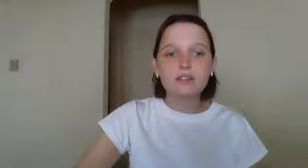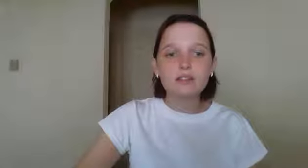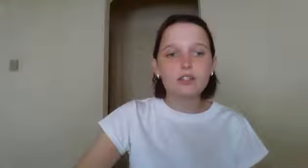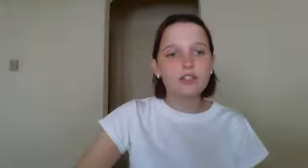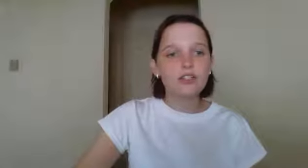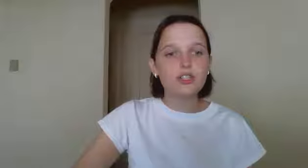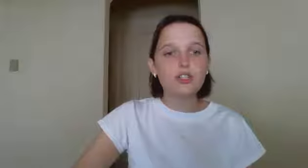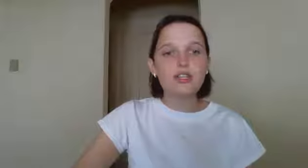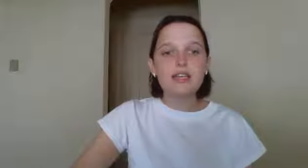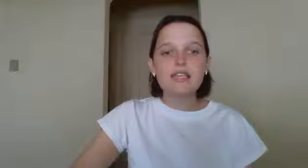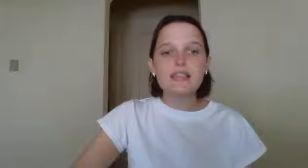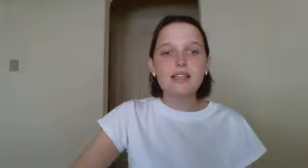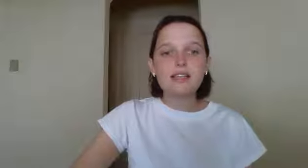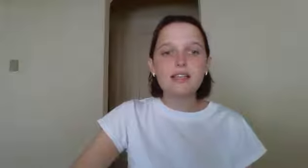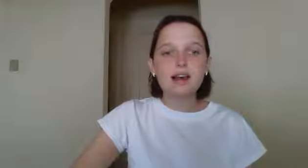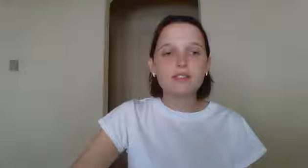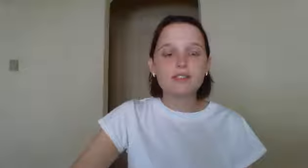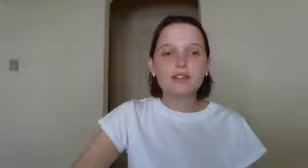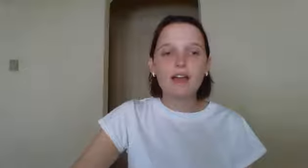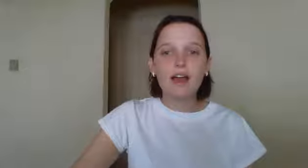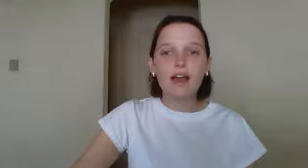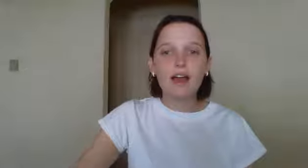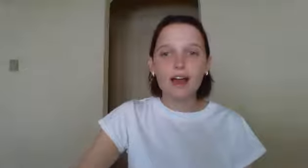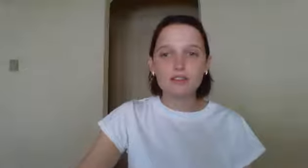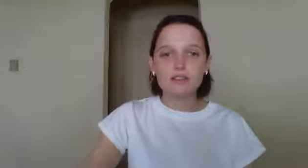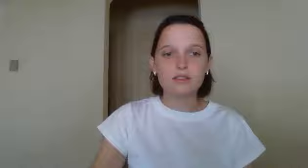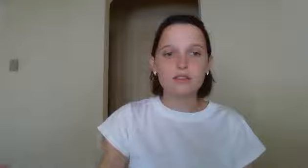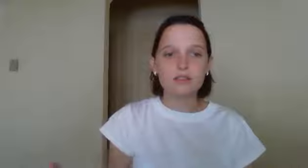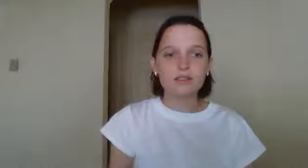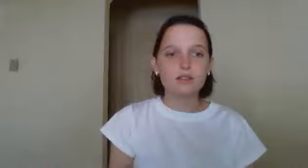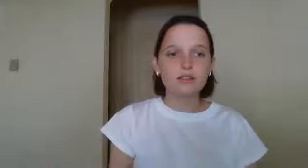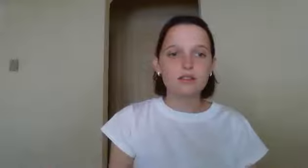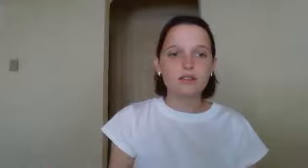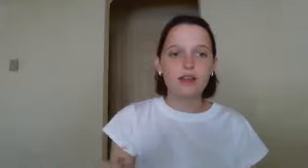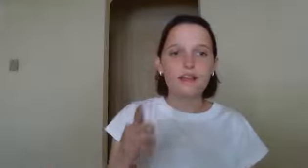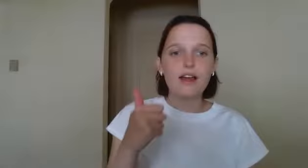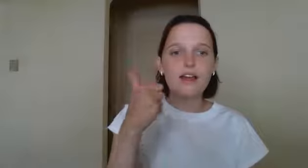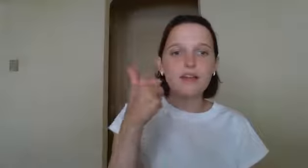Your turn. Say this sounds in hat. Get ready.